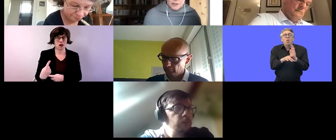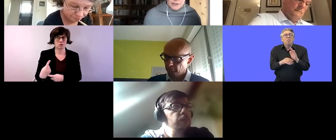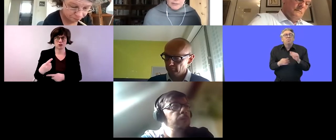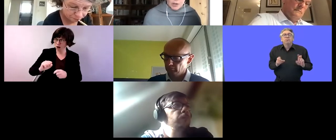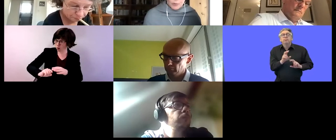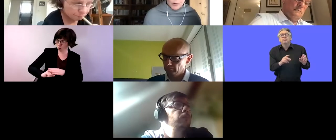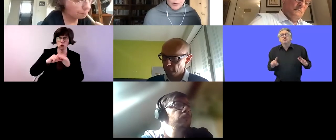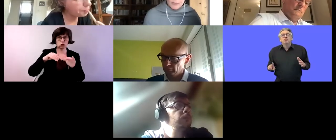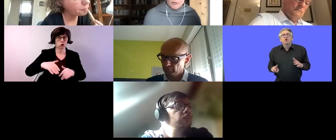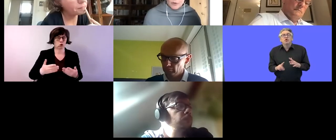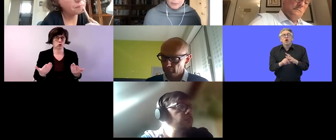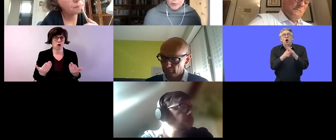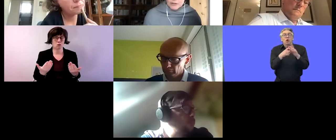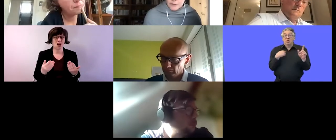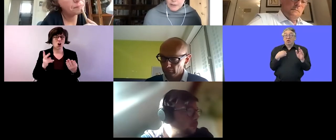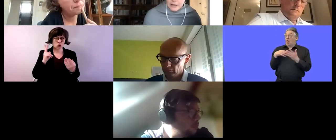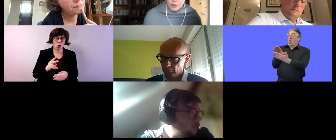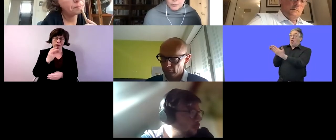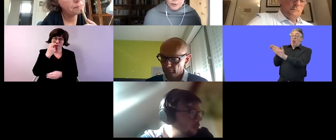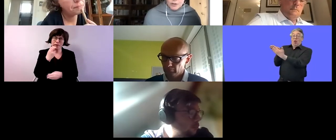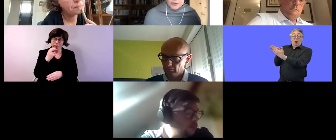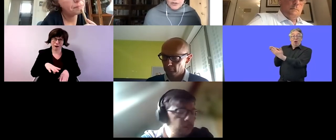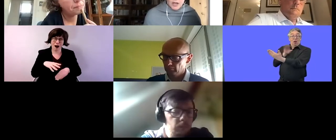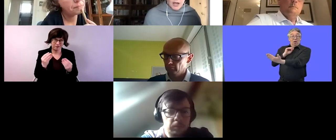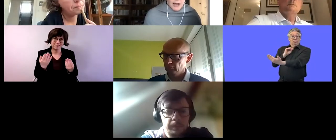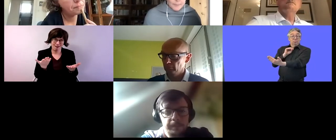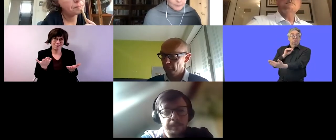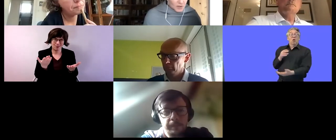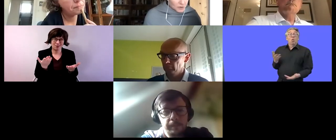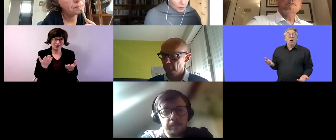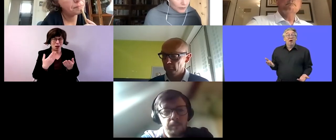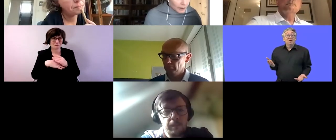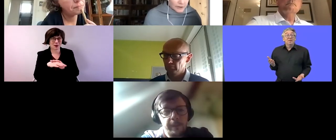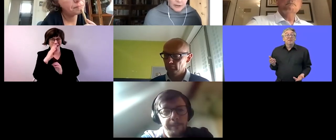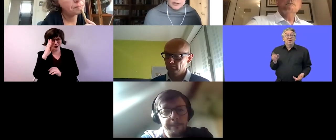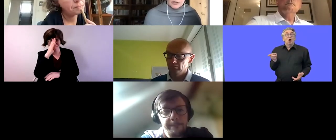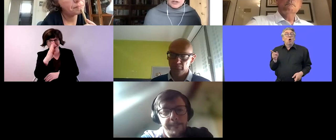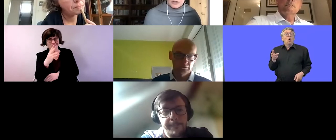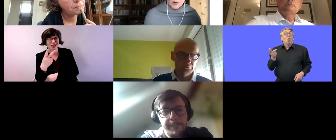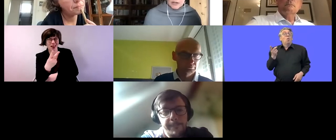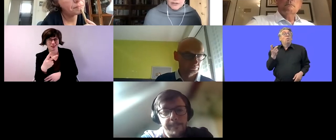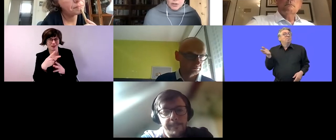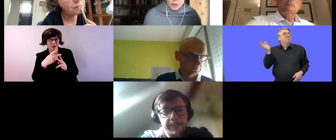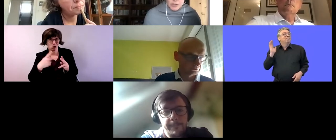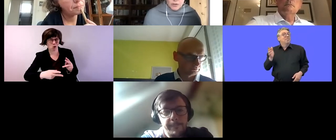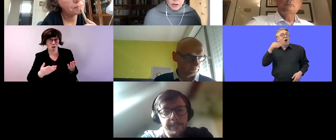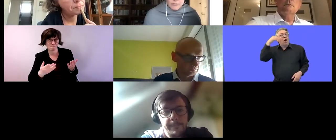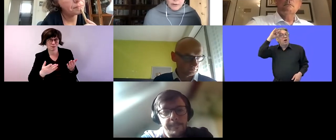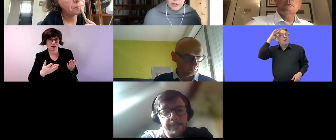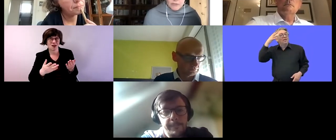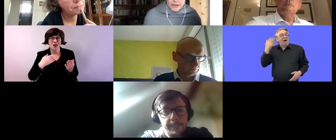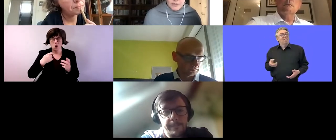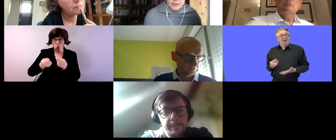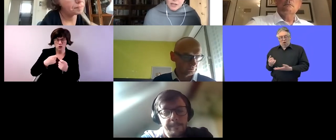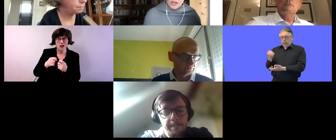modeled on a similar program for supporting female entrepreneurs um so that the the organization in question are